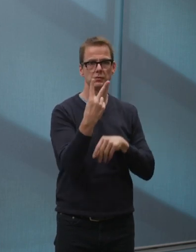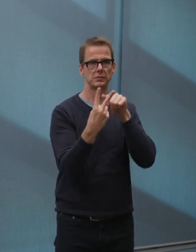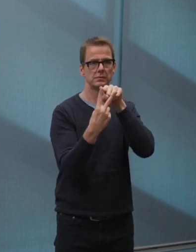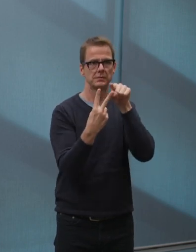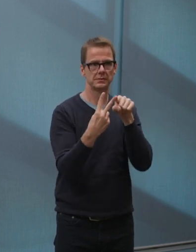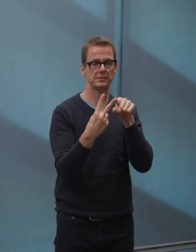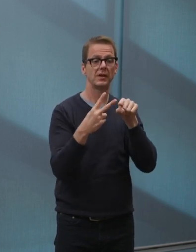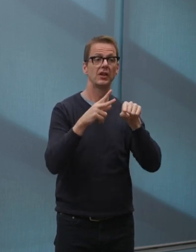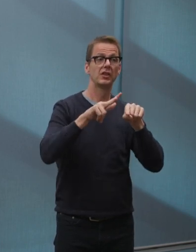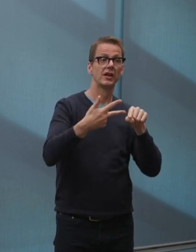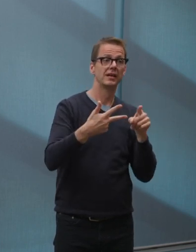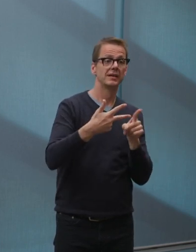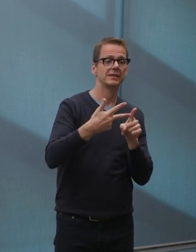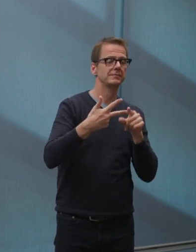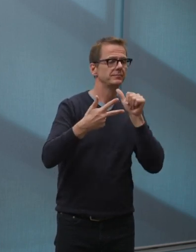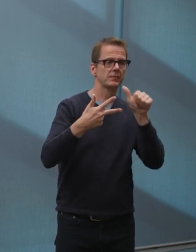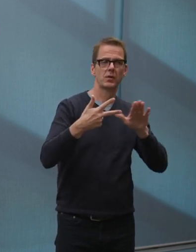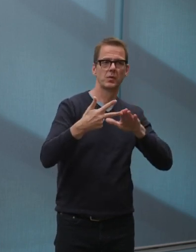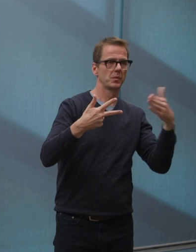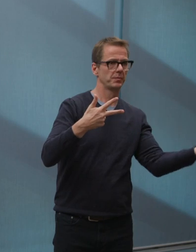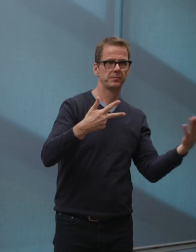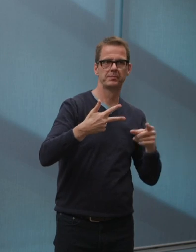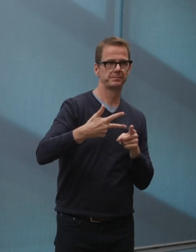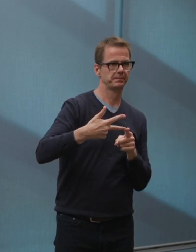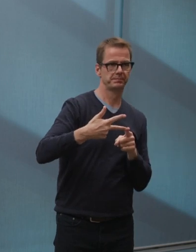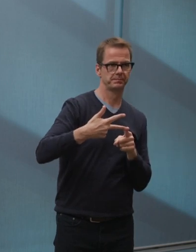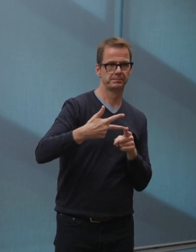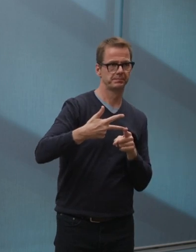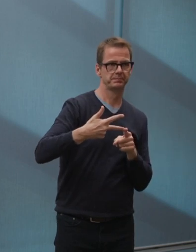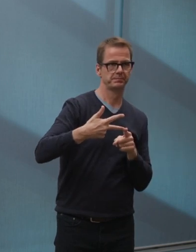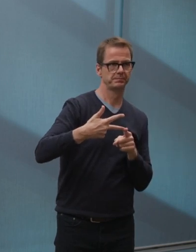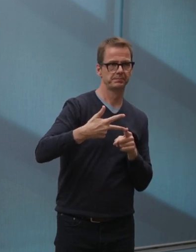which have reduced service levels across the organization,